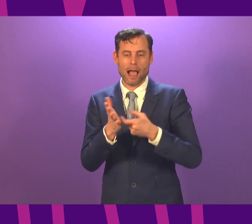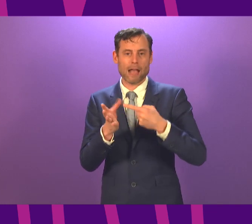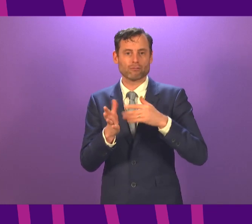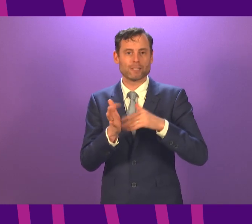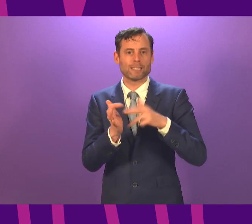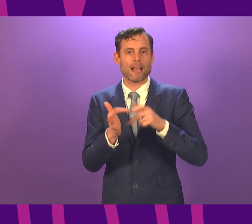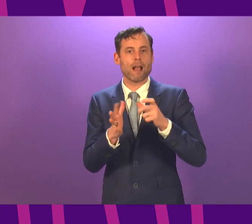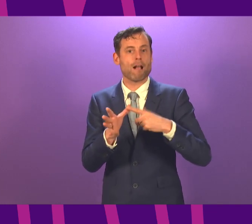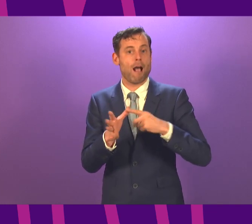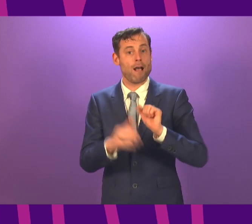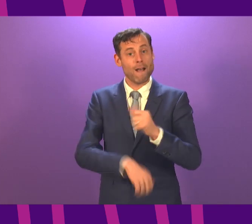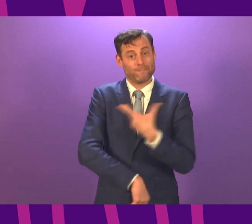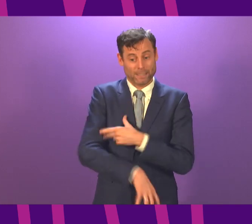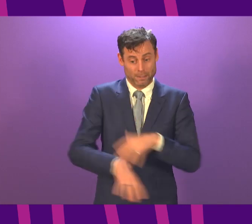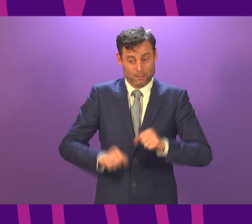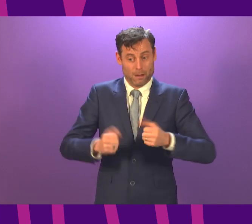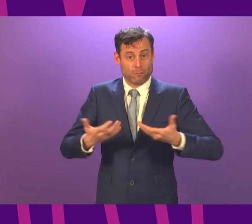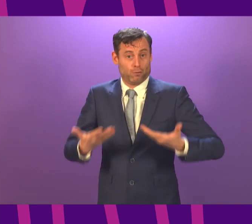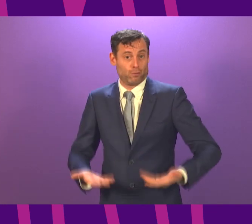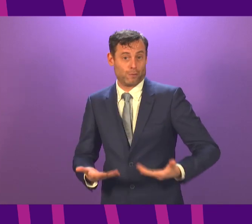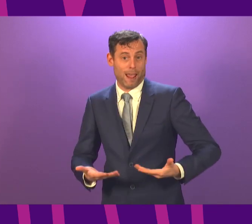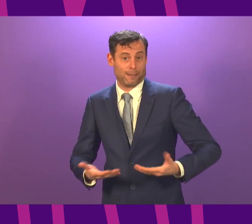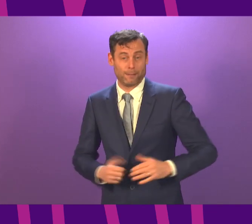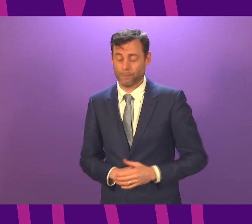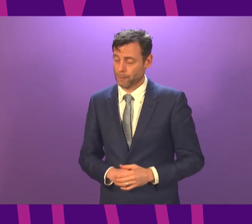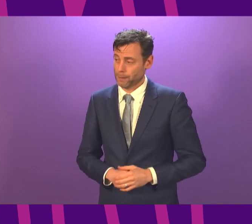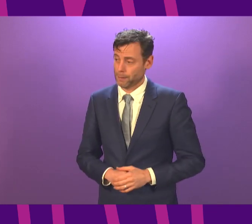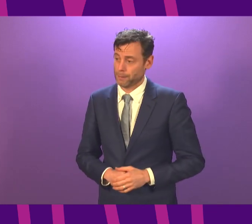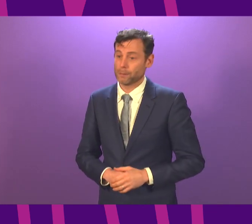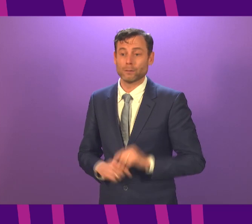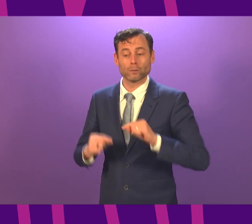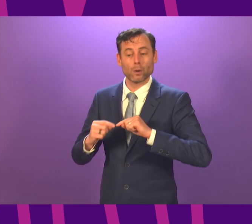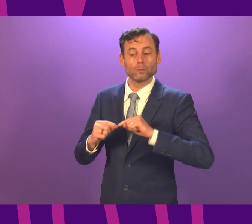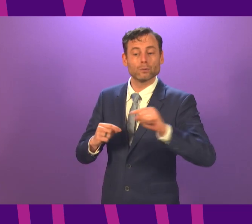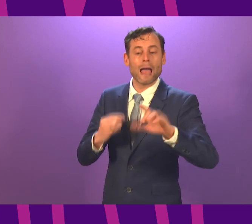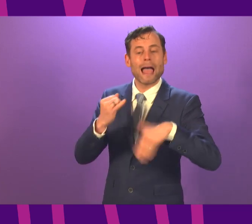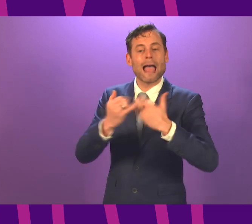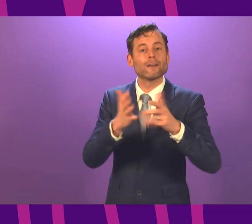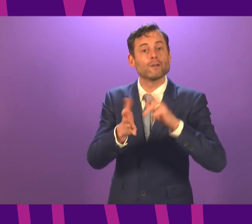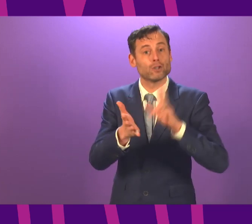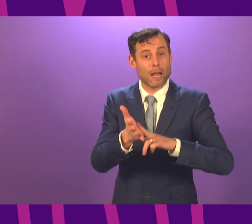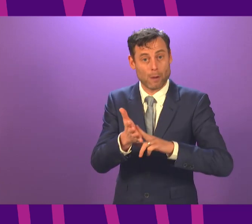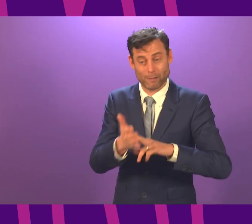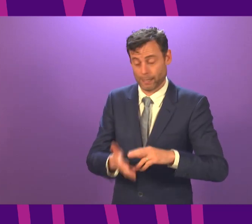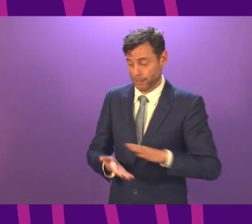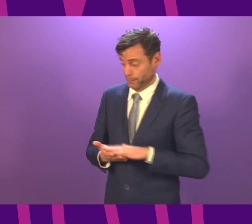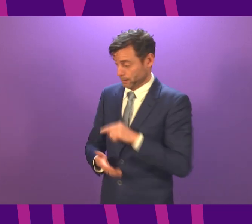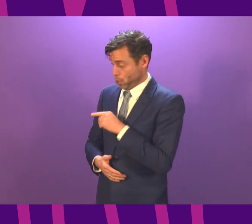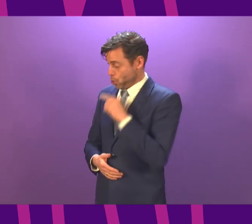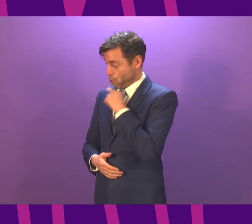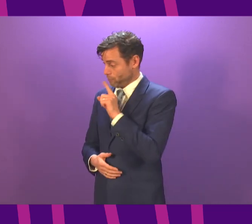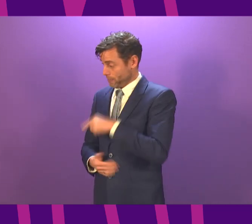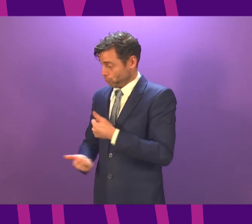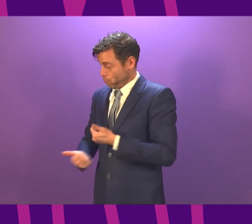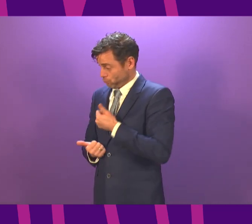In total, over the period to the end of January, including the more than 100,000 already administered, we expect